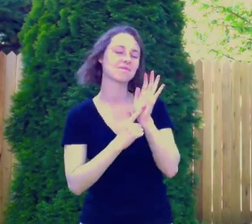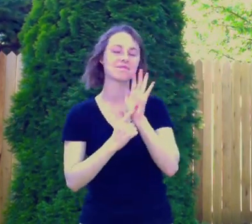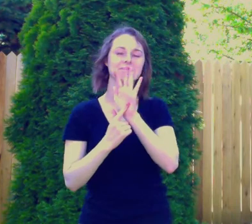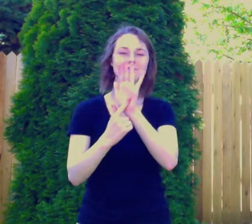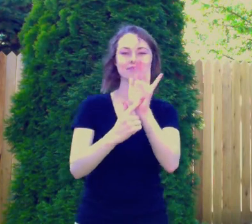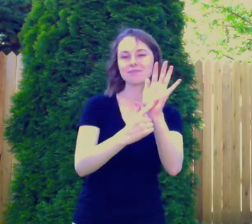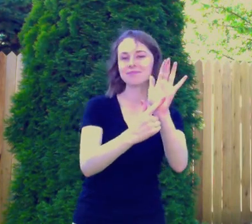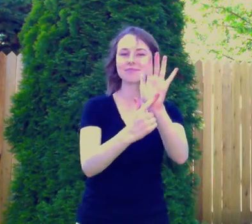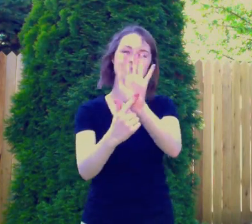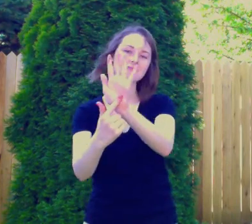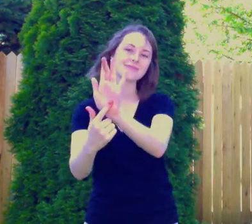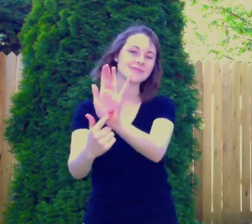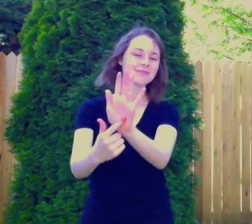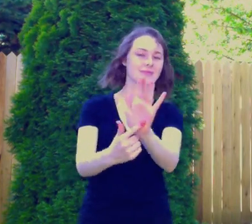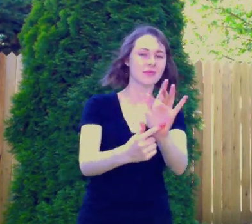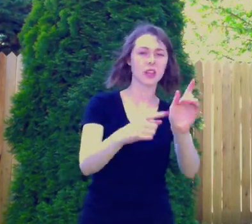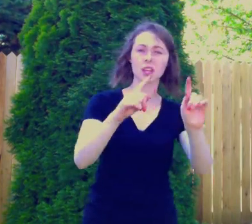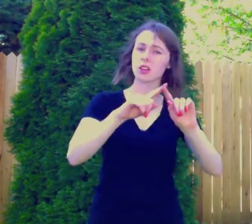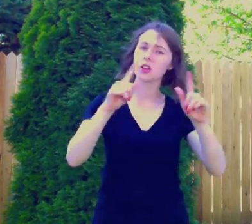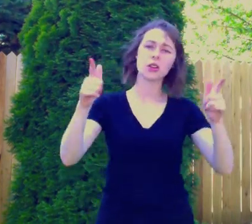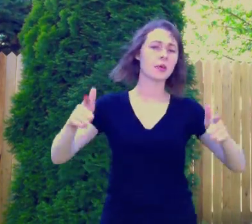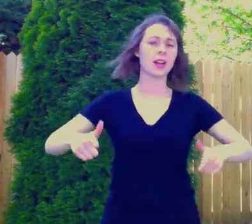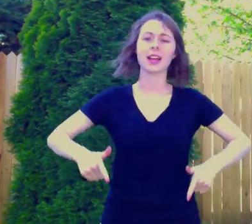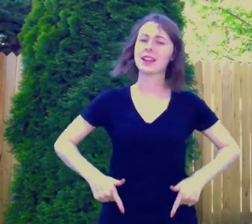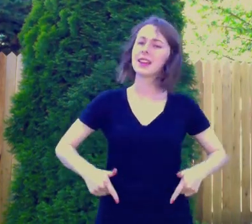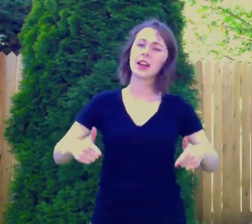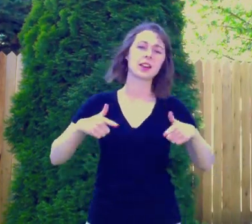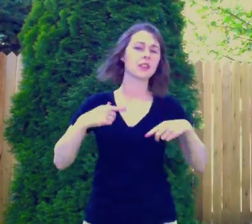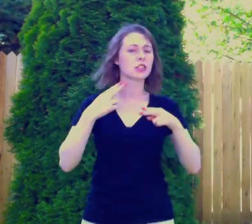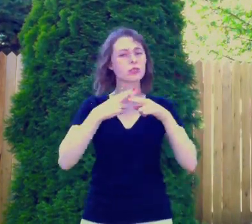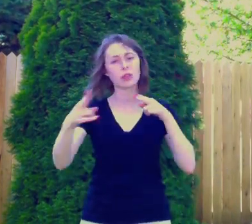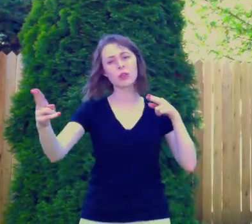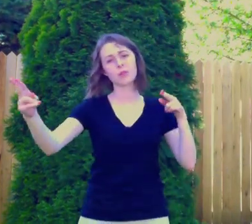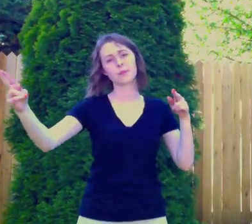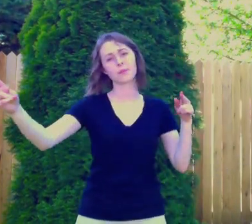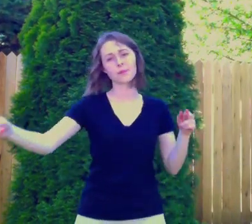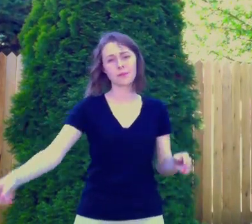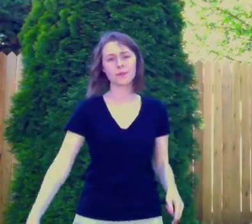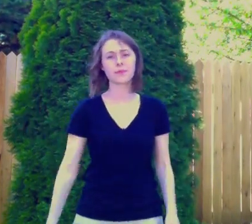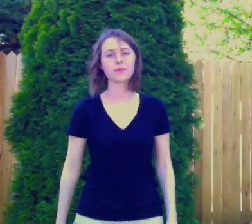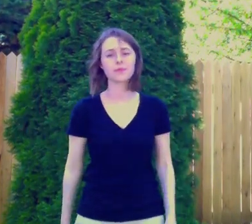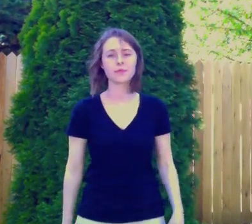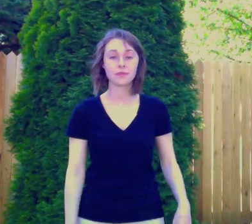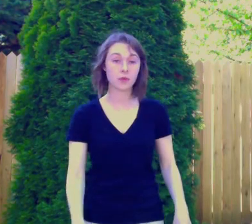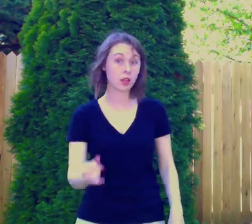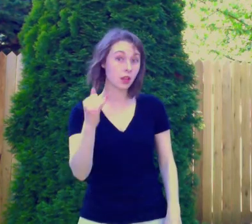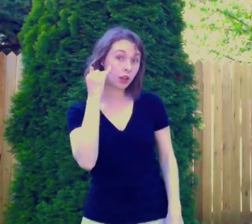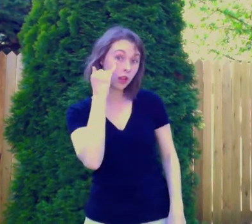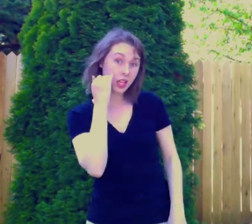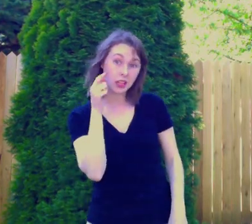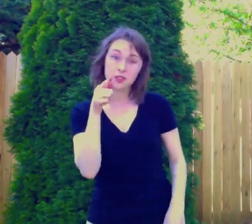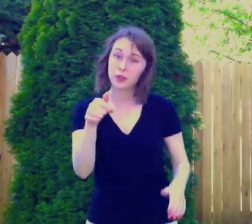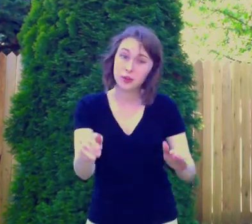flickered candle in a short lifetime A secret